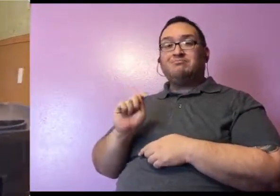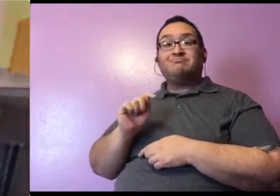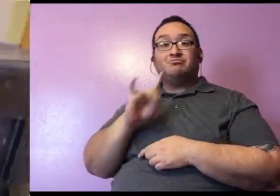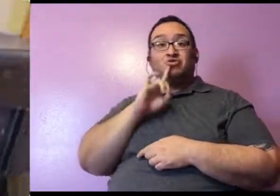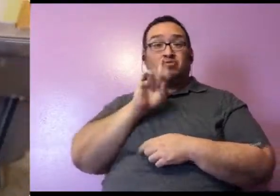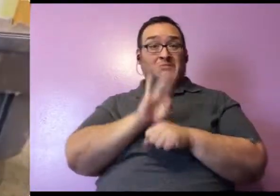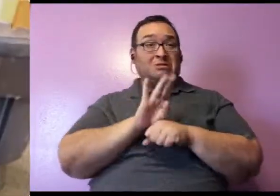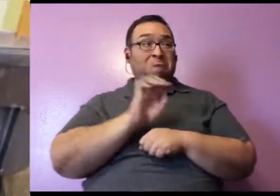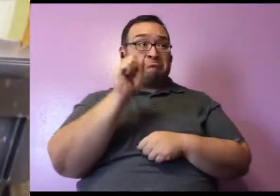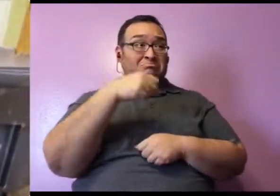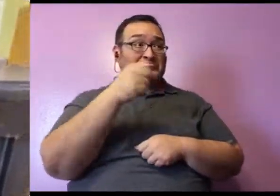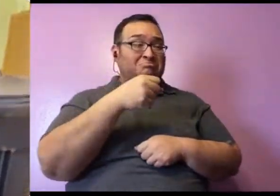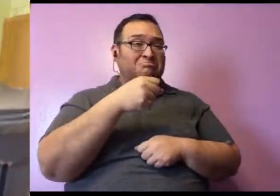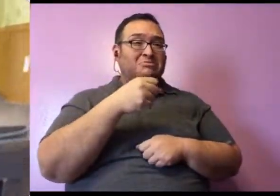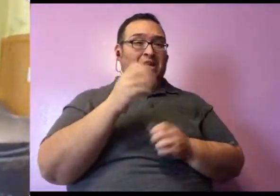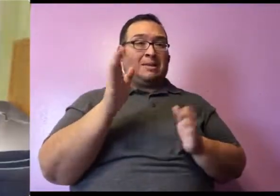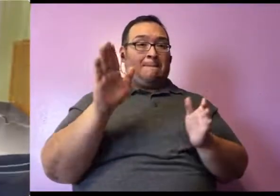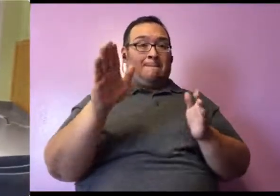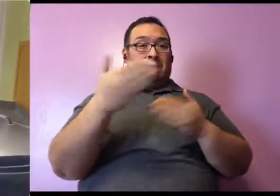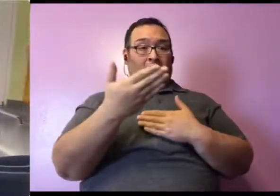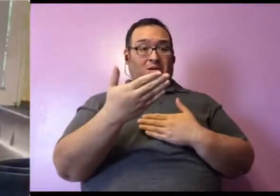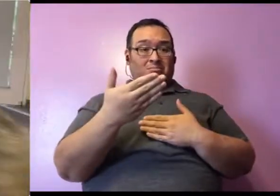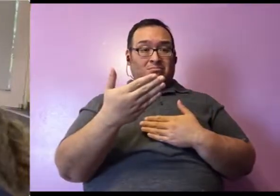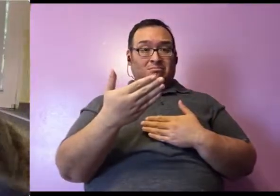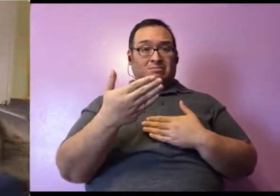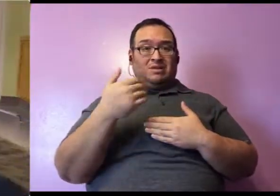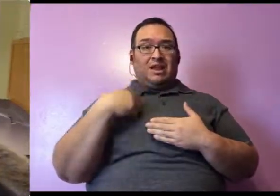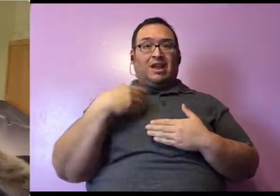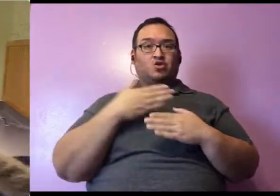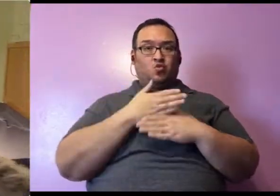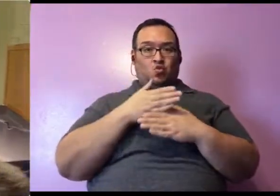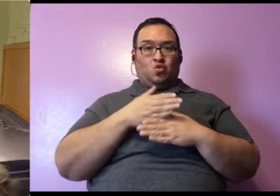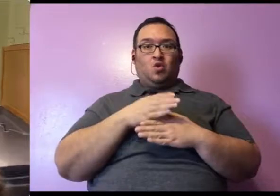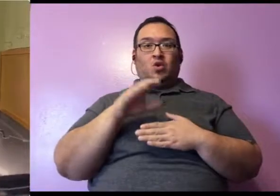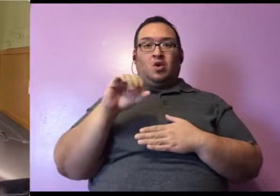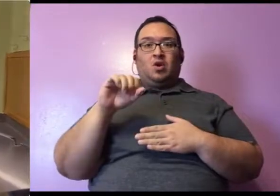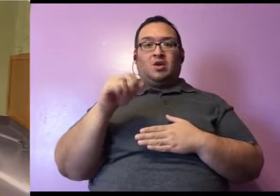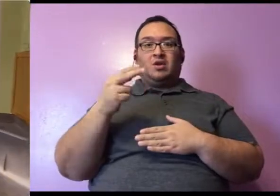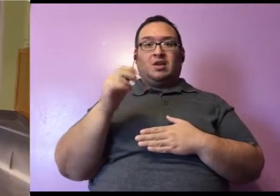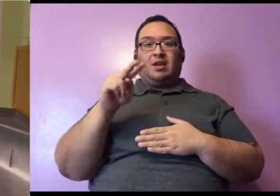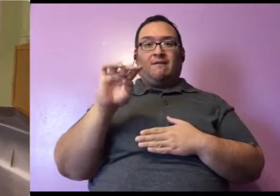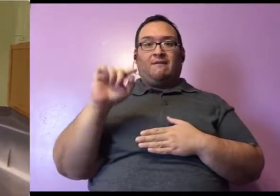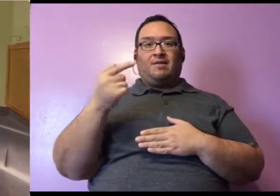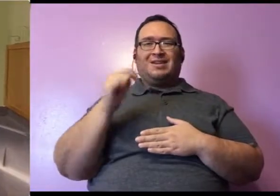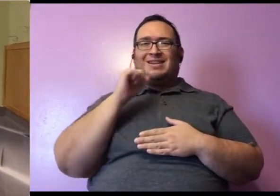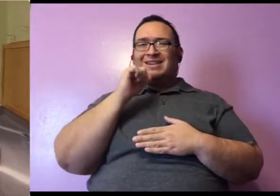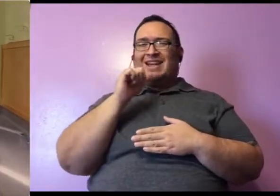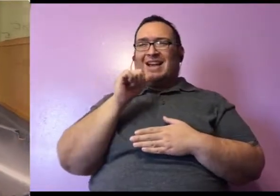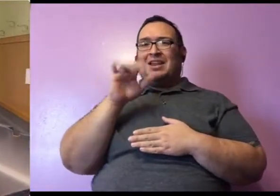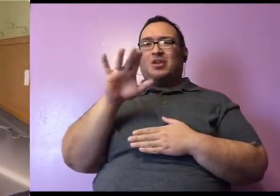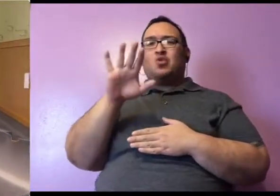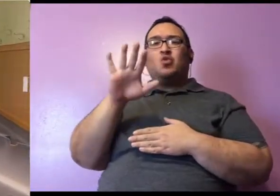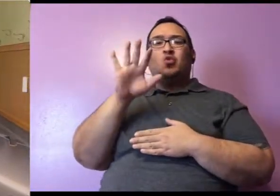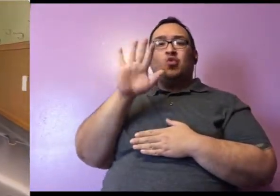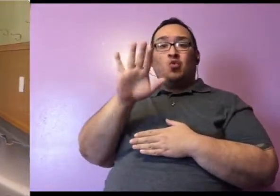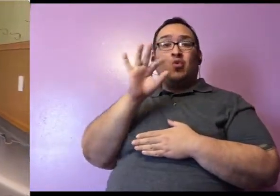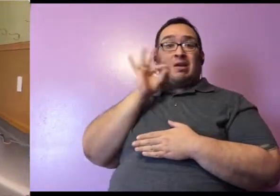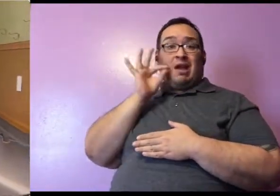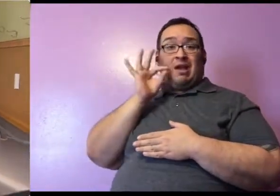litter box trained. So she goes in a box that has wood shavings in it. So not normal cat litter. You might have a home for your